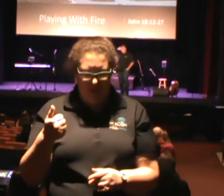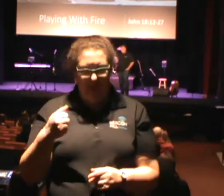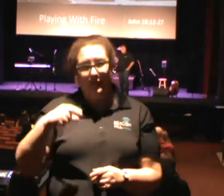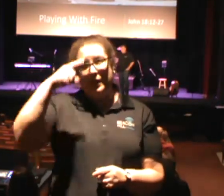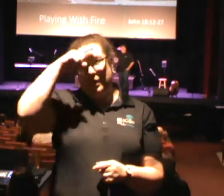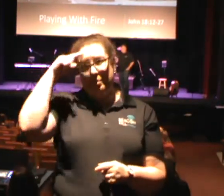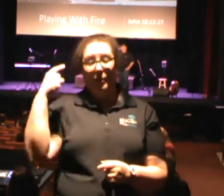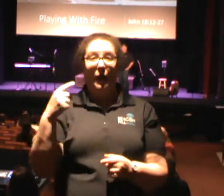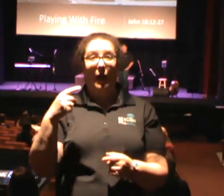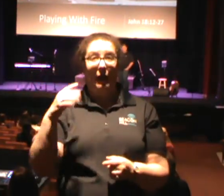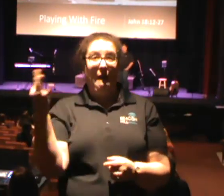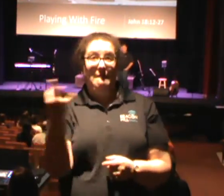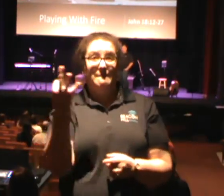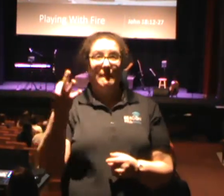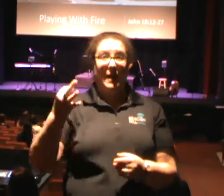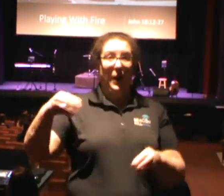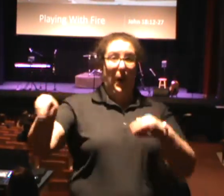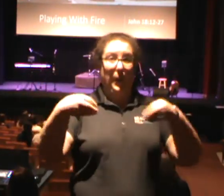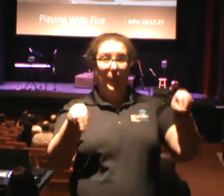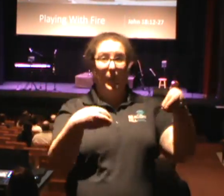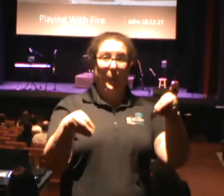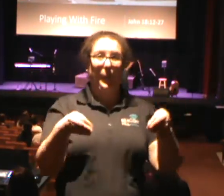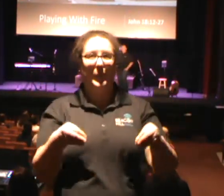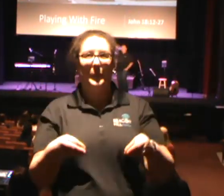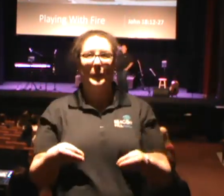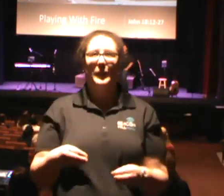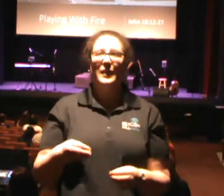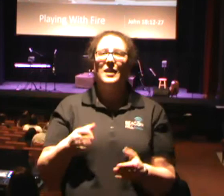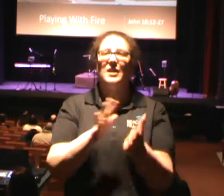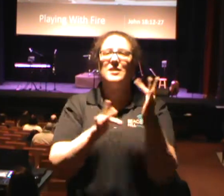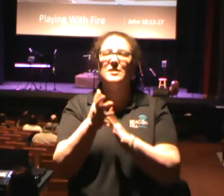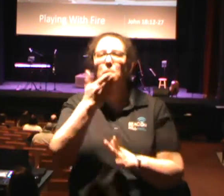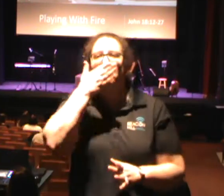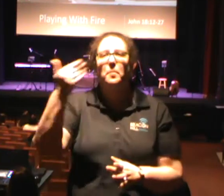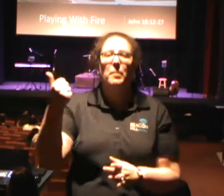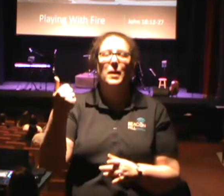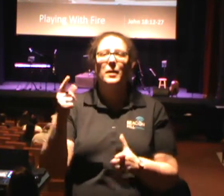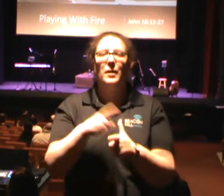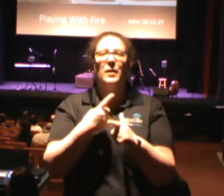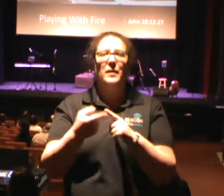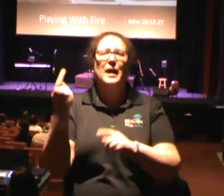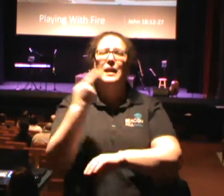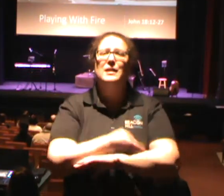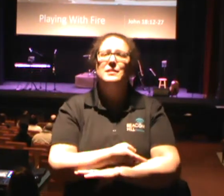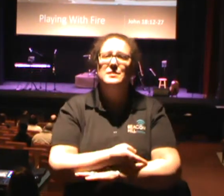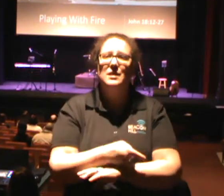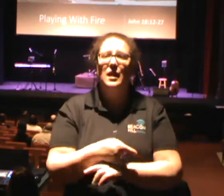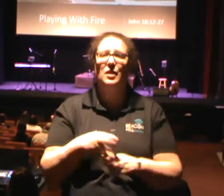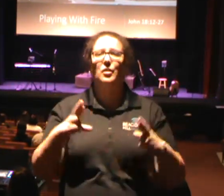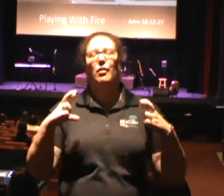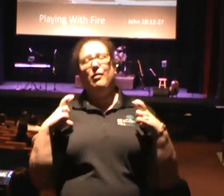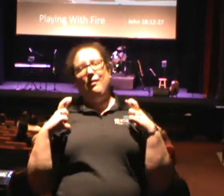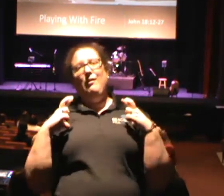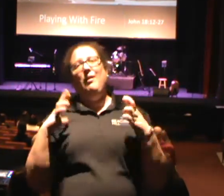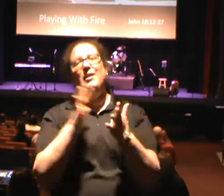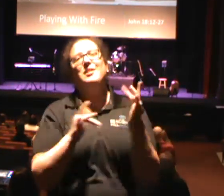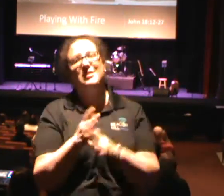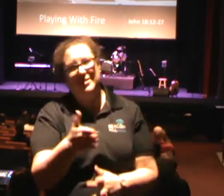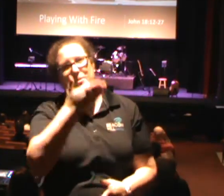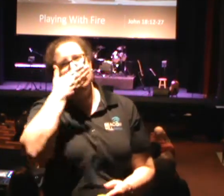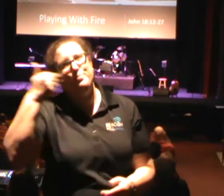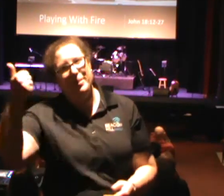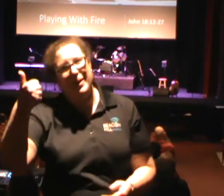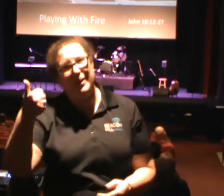sale that's coming up. Jesus is better than having a day off this week. Jesus is just simply better, church. I mean,